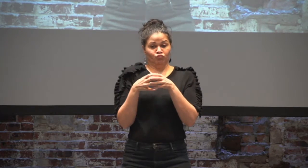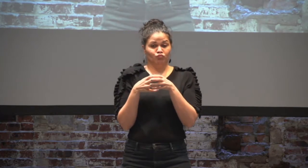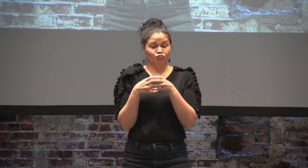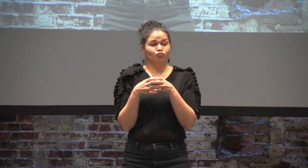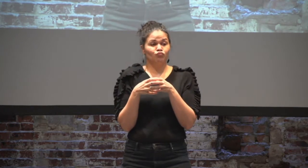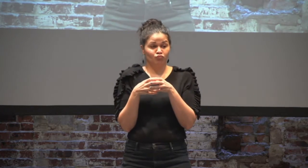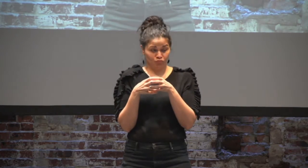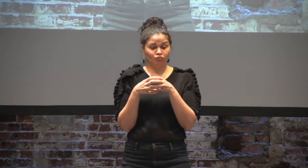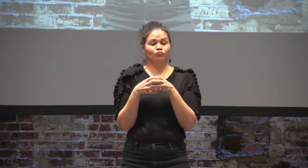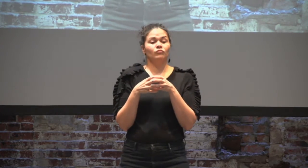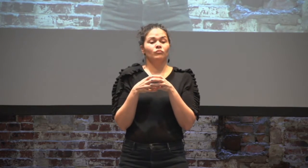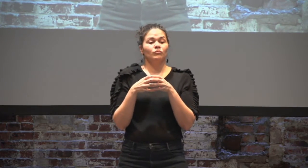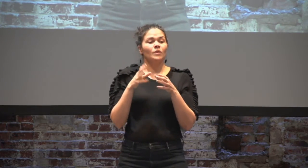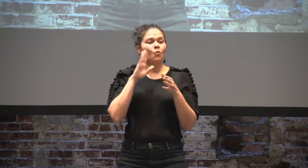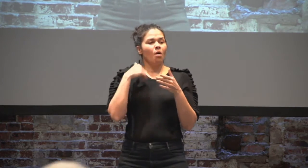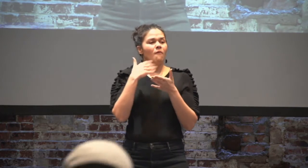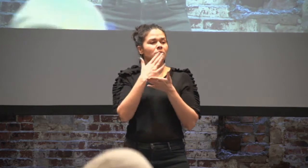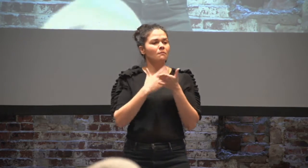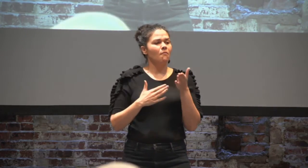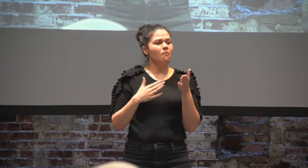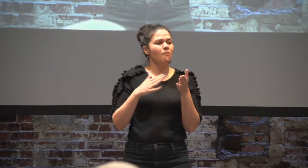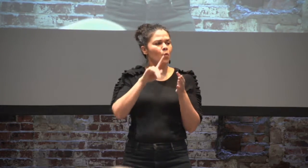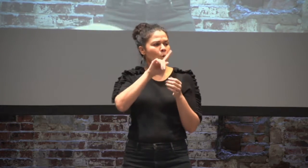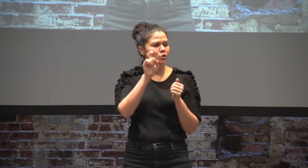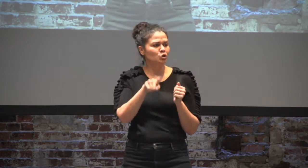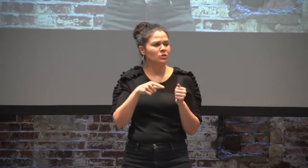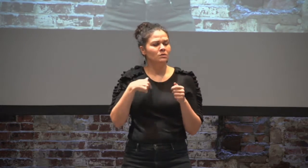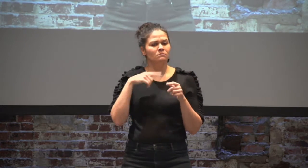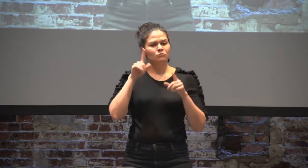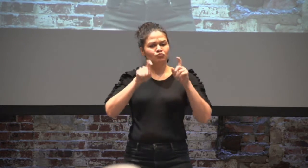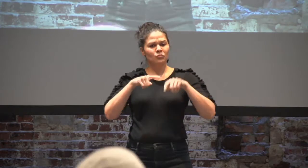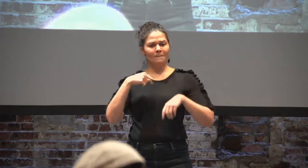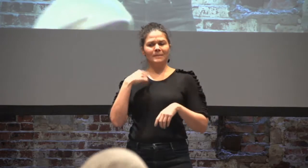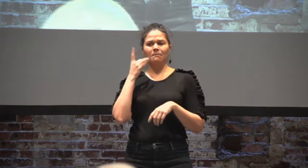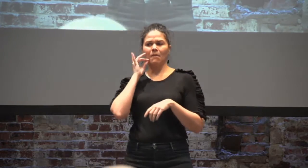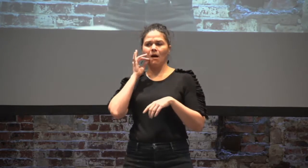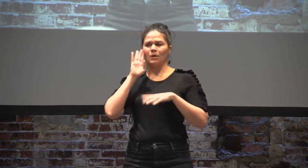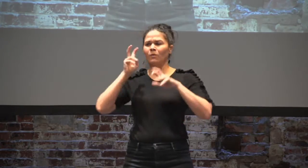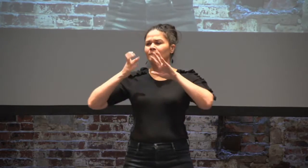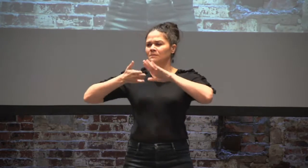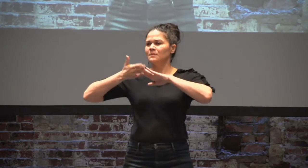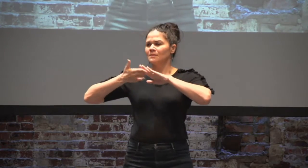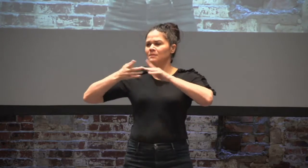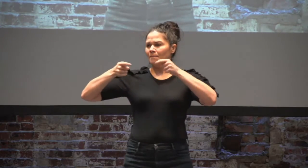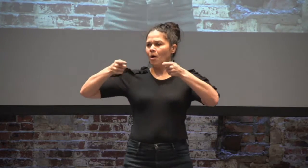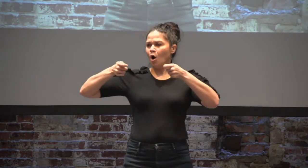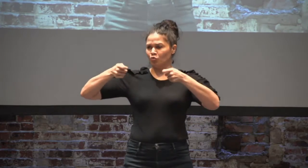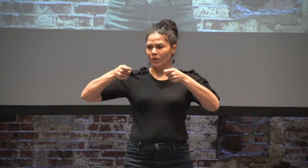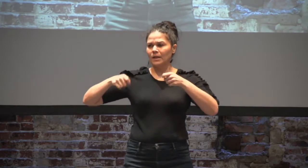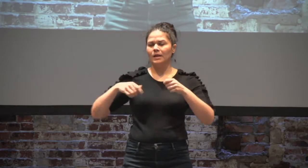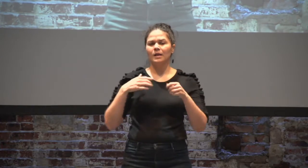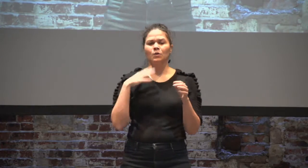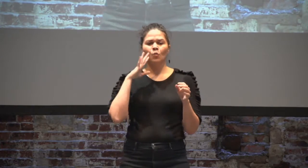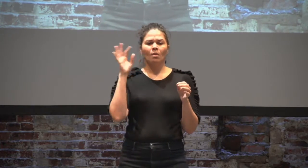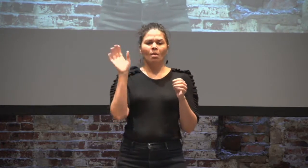of people of color who are deaf and deafblind and to explore some questions.